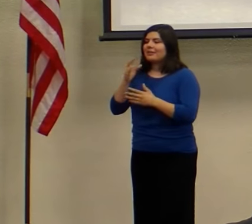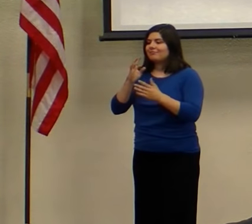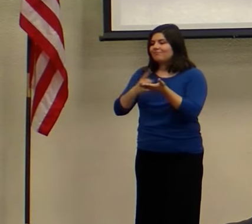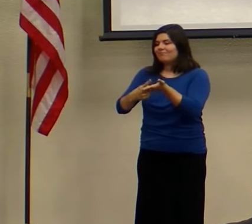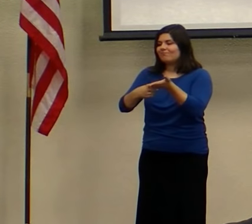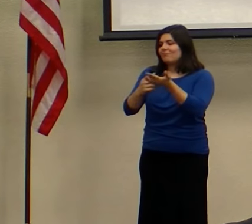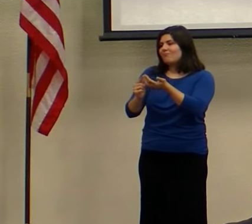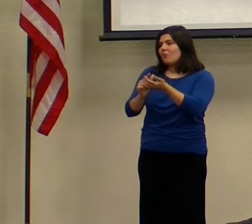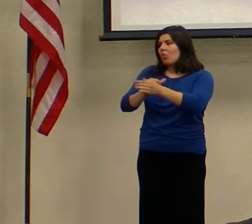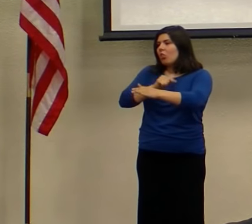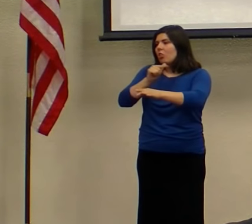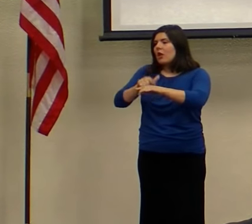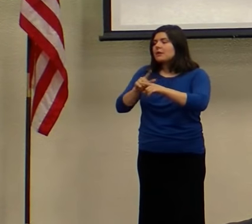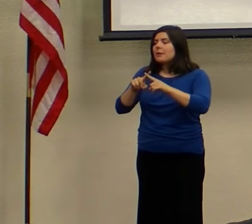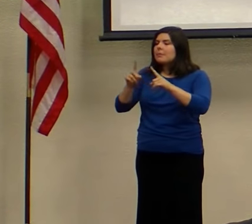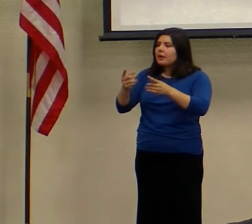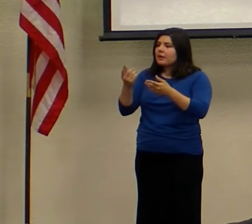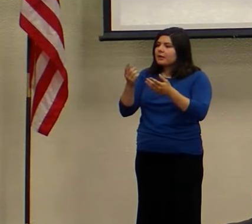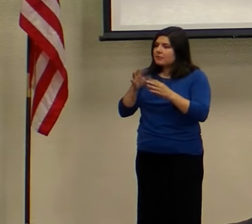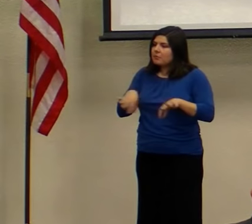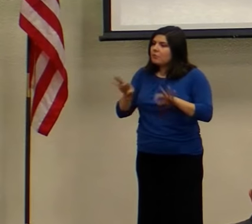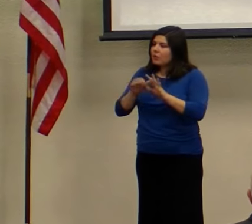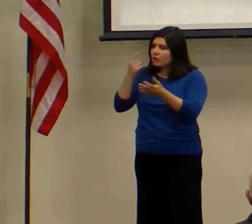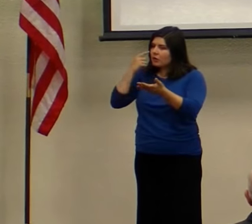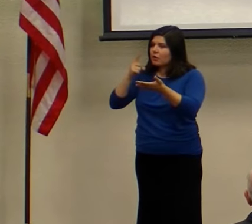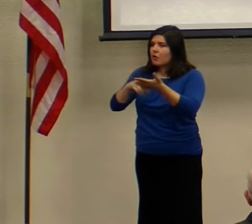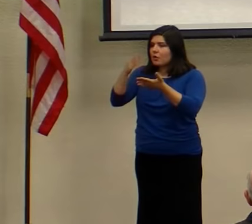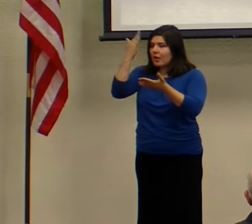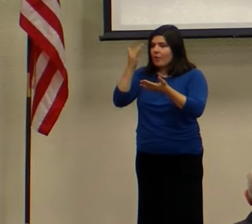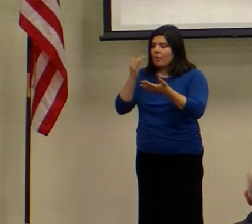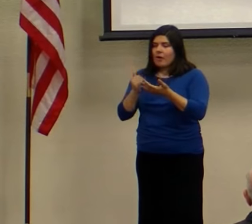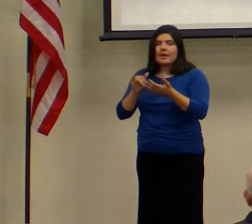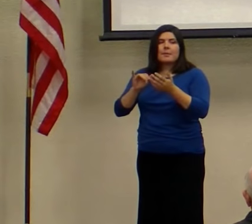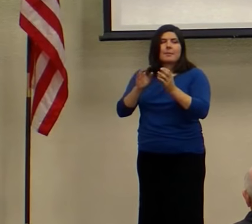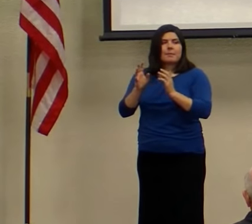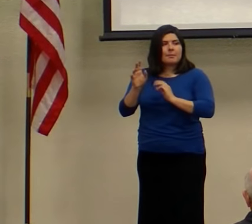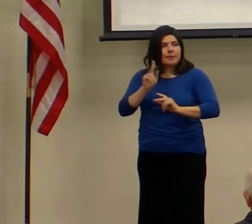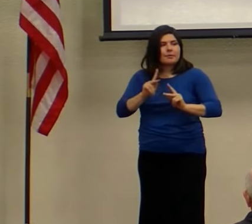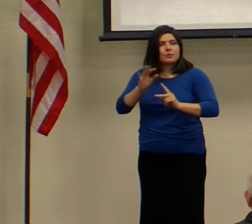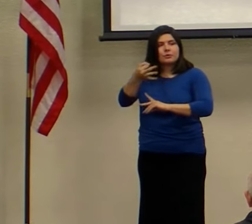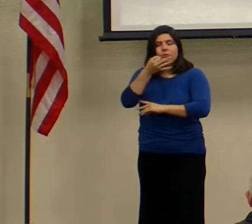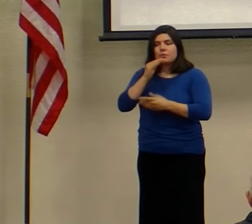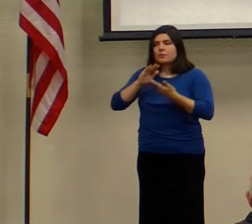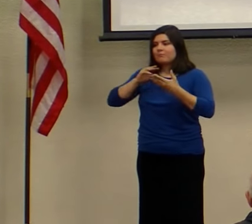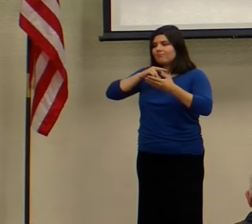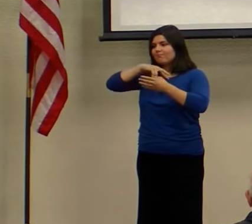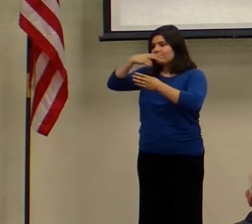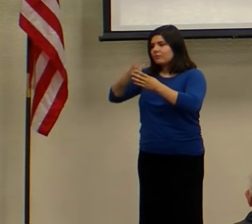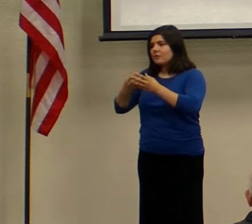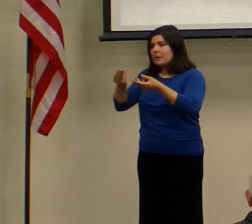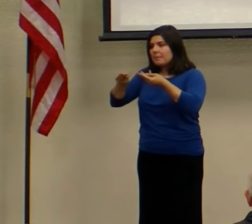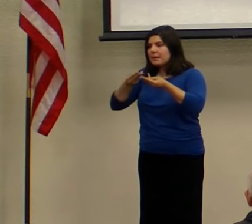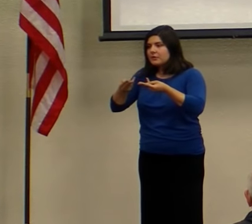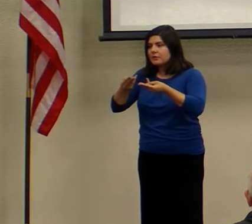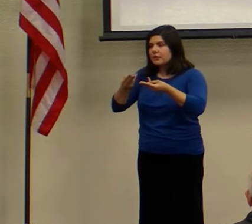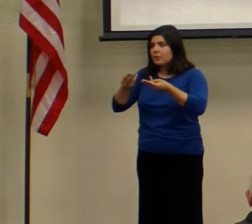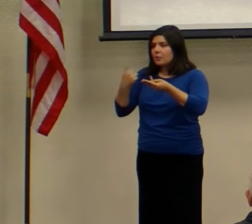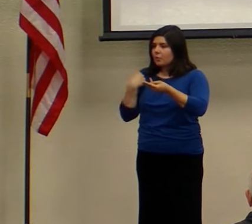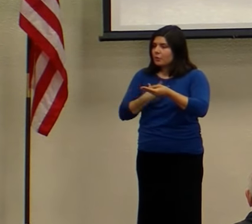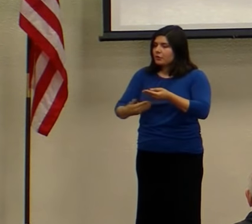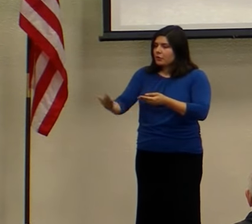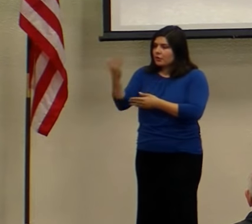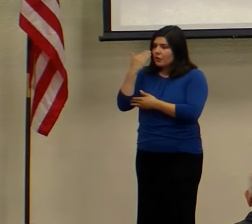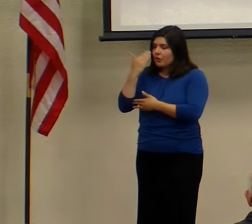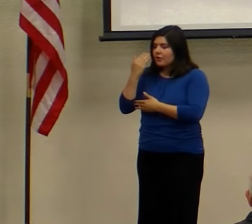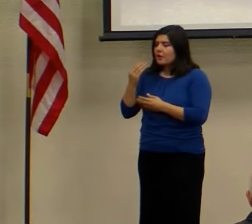is important for us to notice as people who are about to go into ministry or people who are in ministry, is that there will always